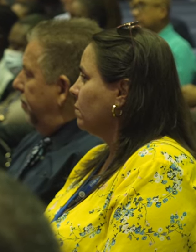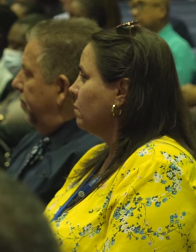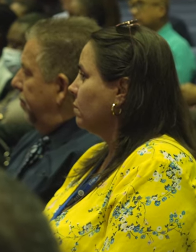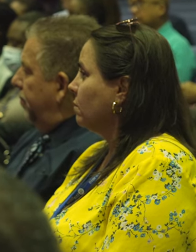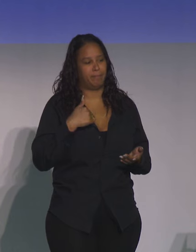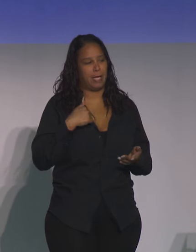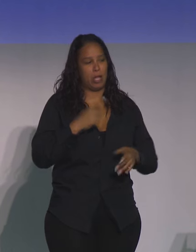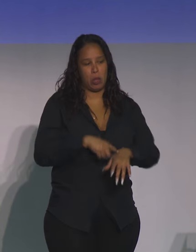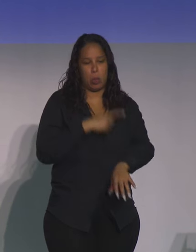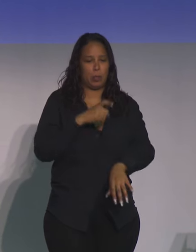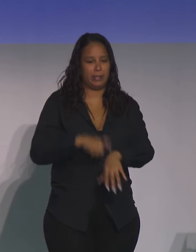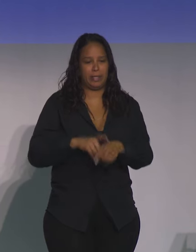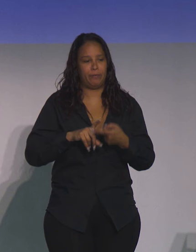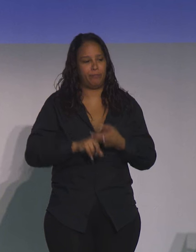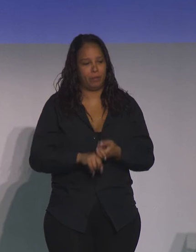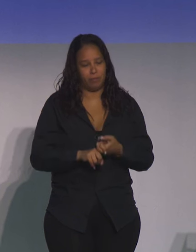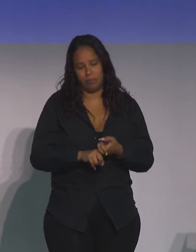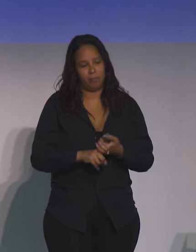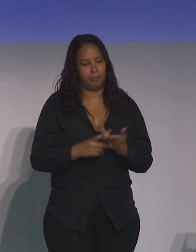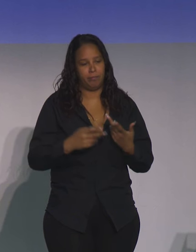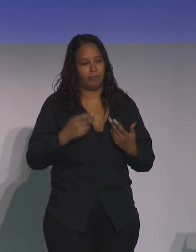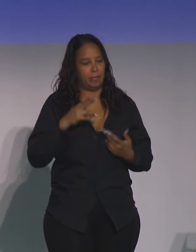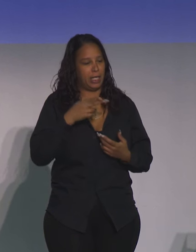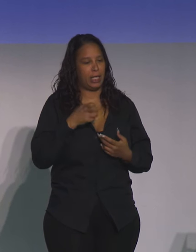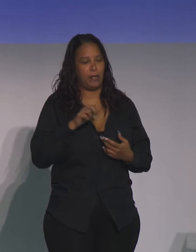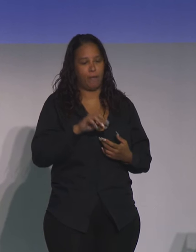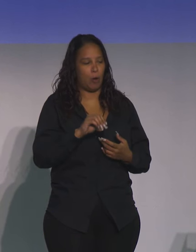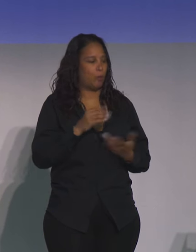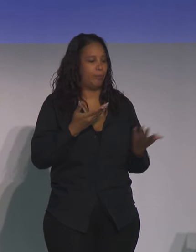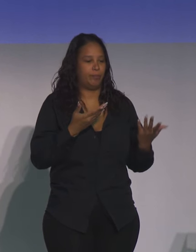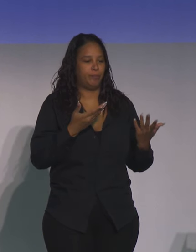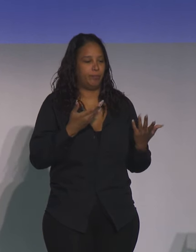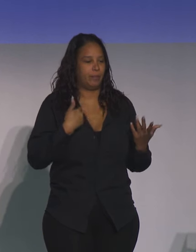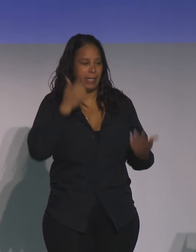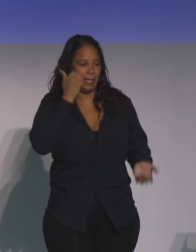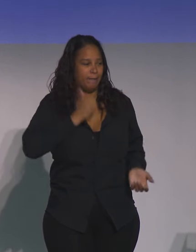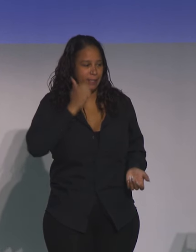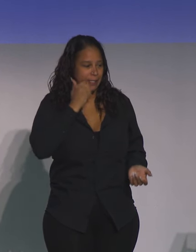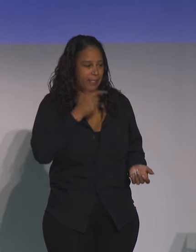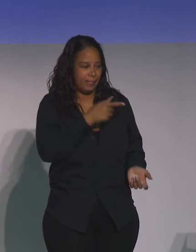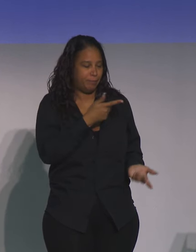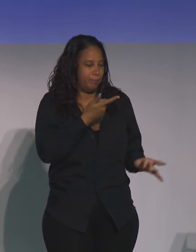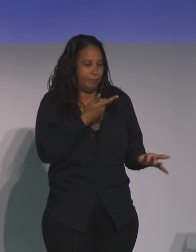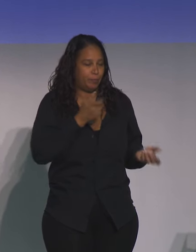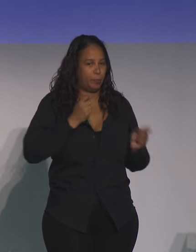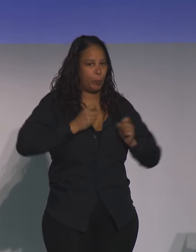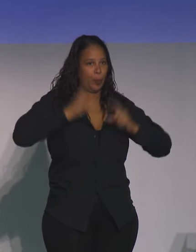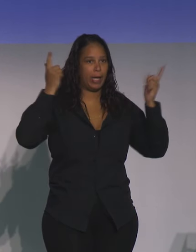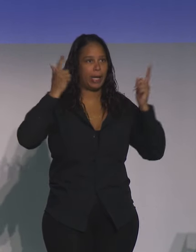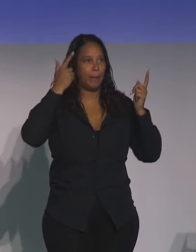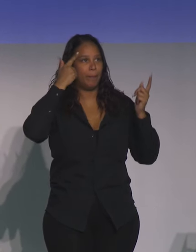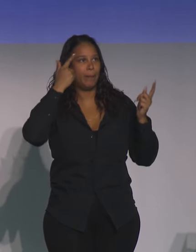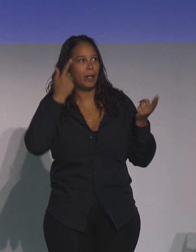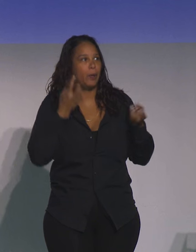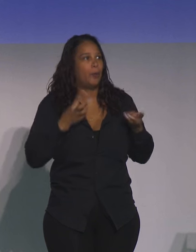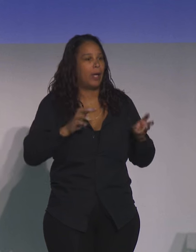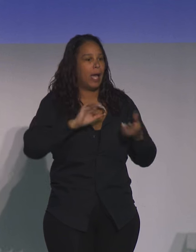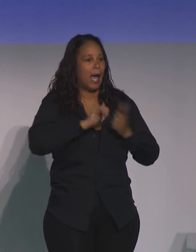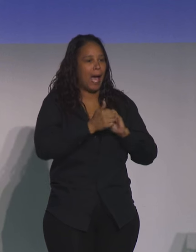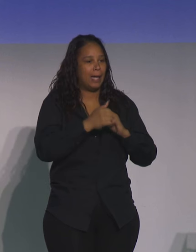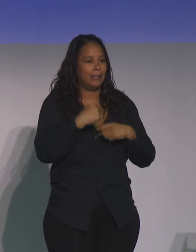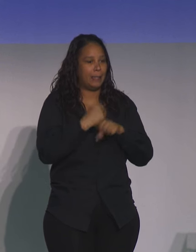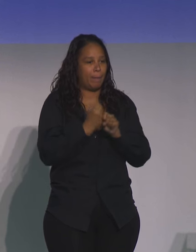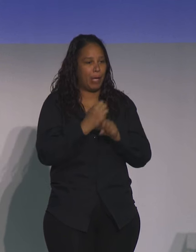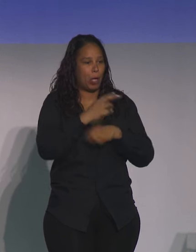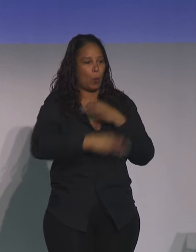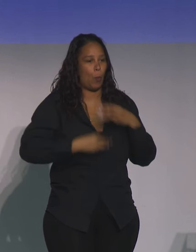mine. And it's just an incredible human being who every day wakes up thinking about how can I make the world around me